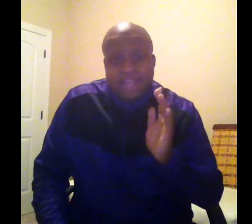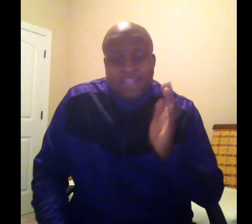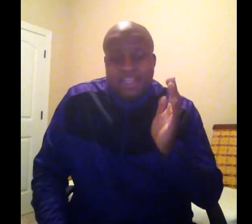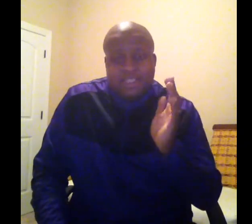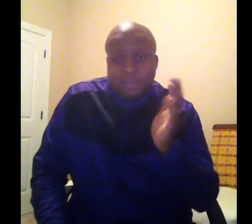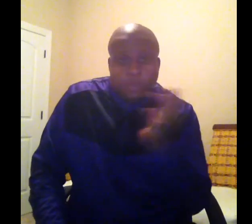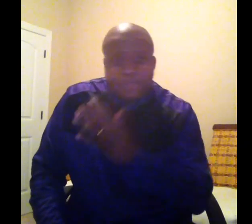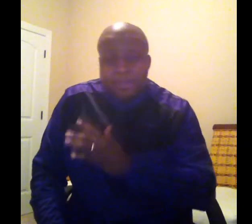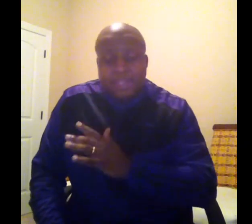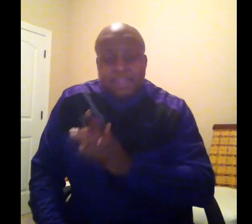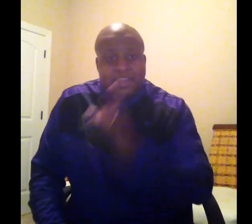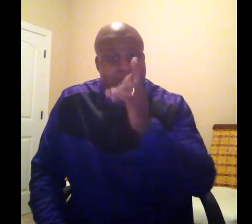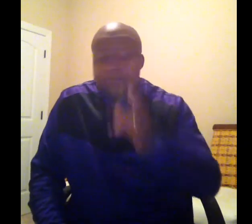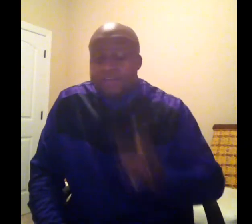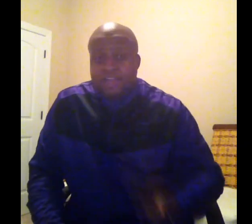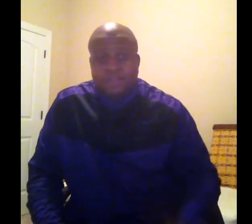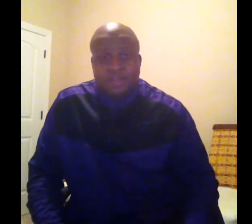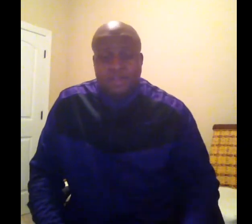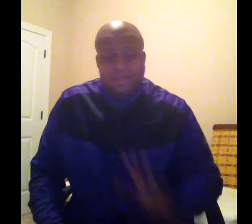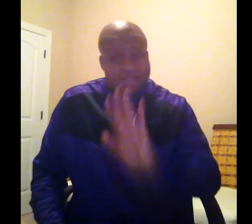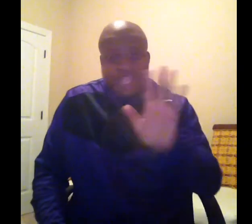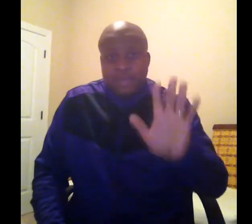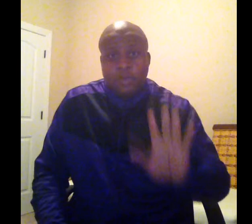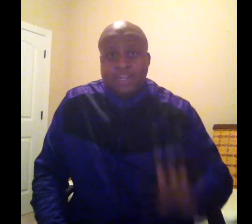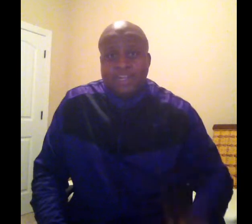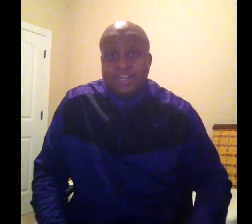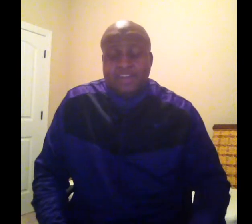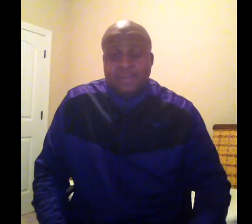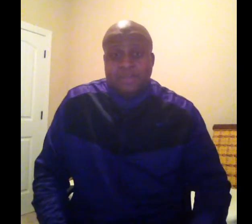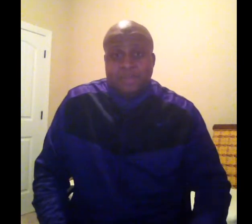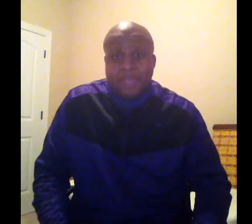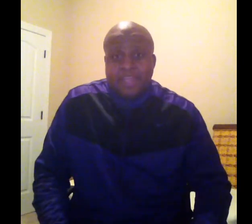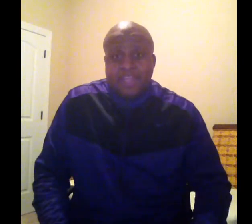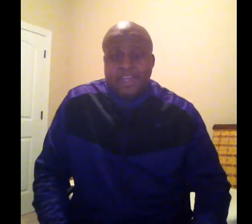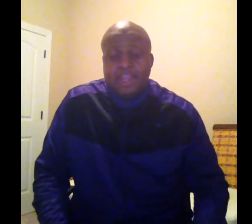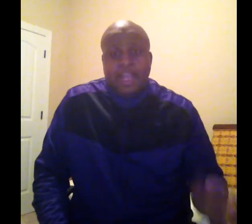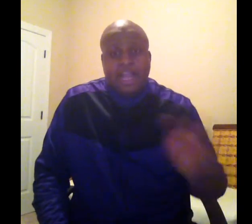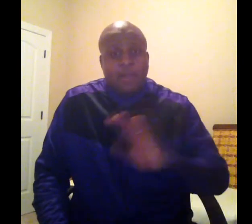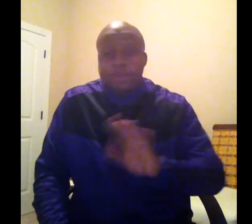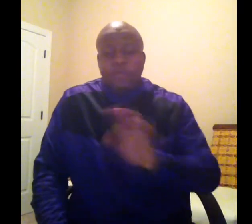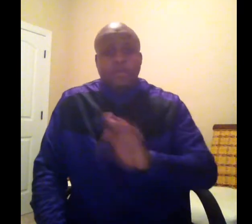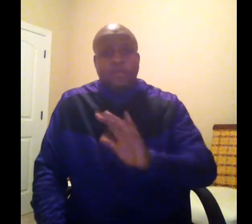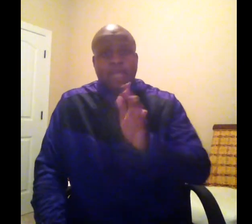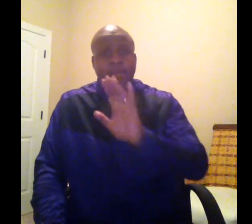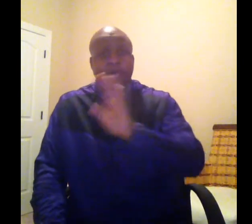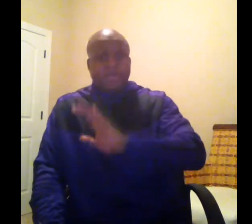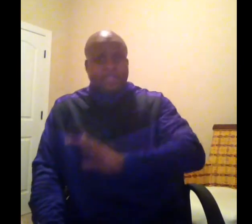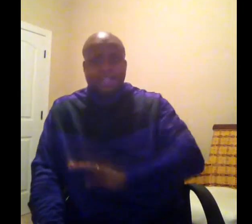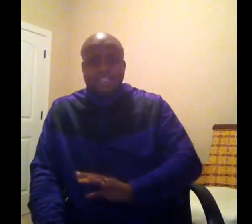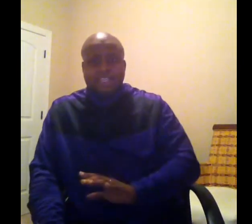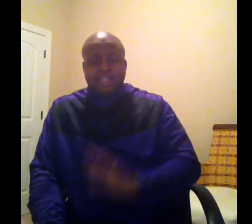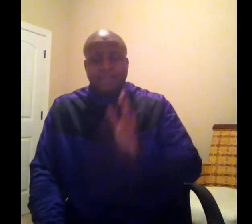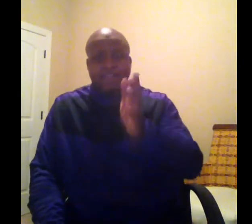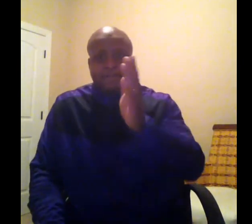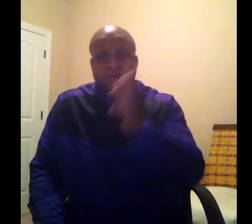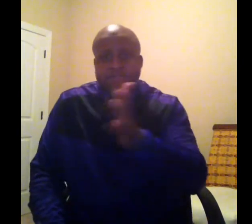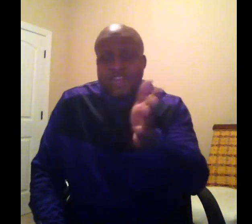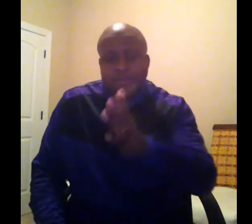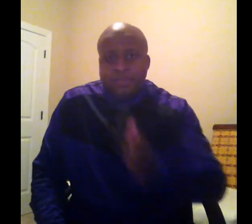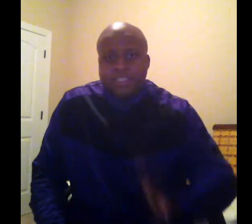is a way maker if you never had a way that needed to be made? How do you know that God's a healer if you've never been